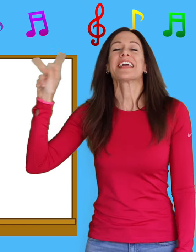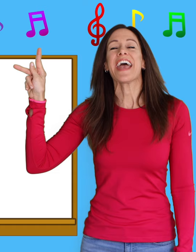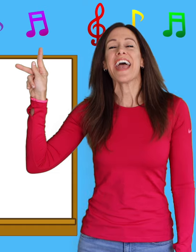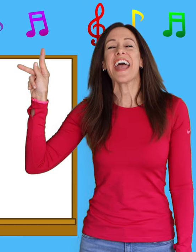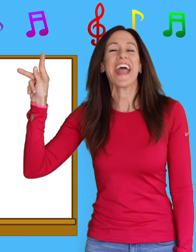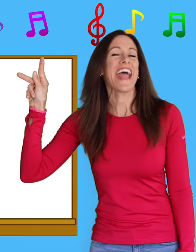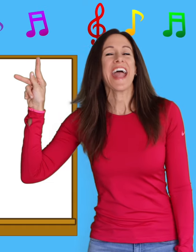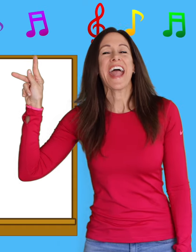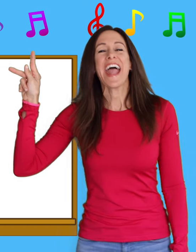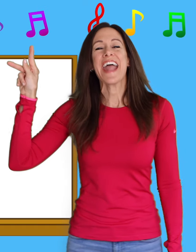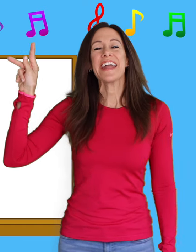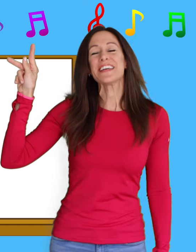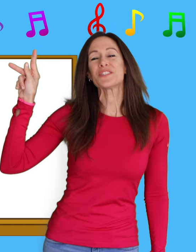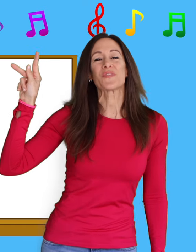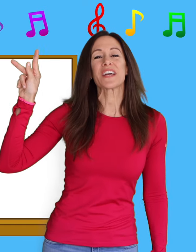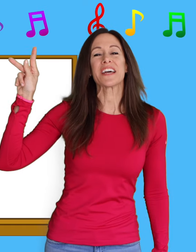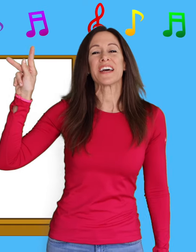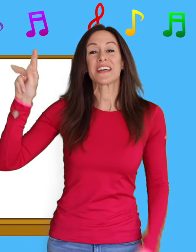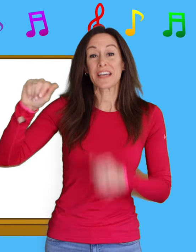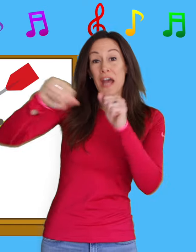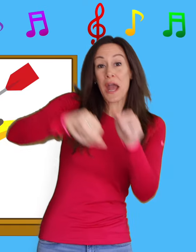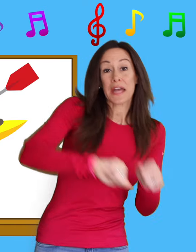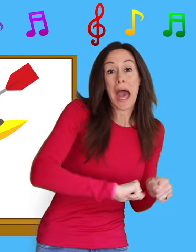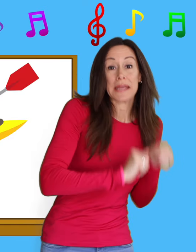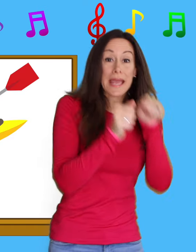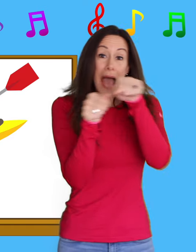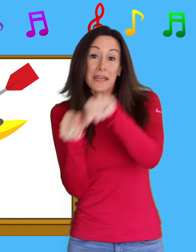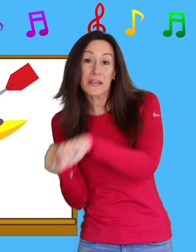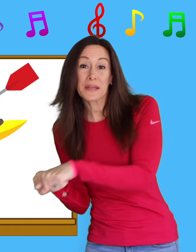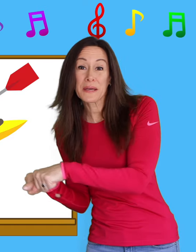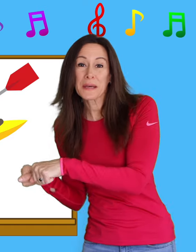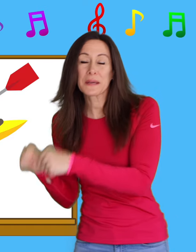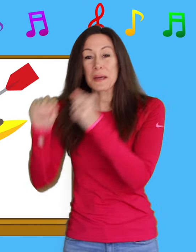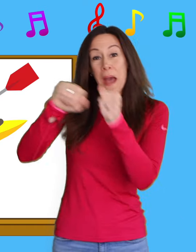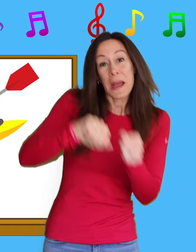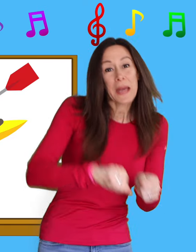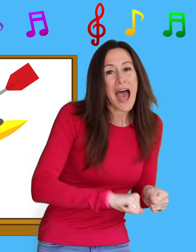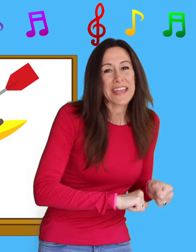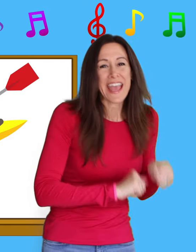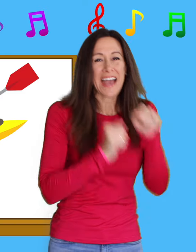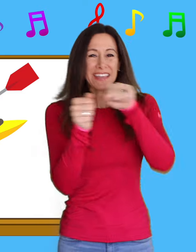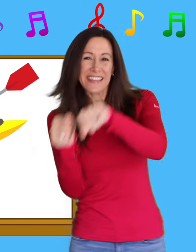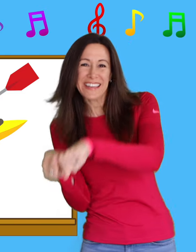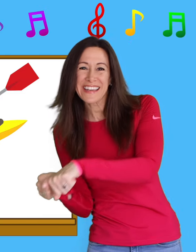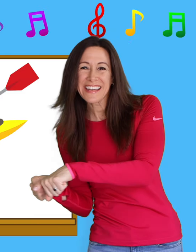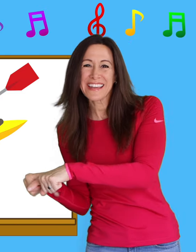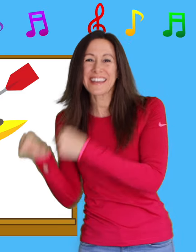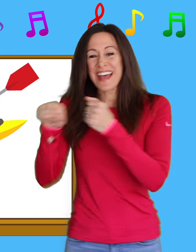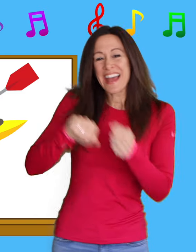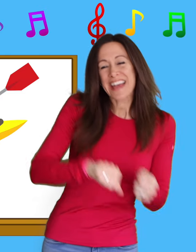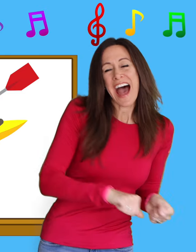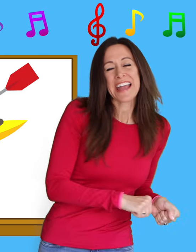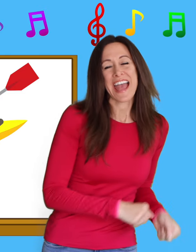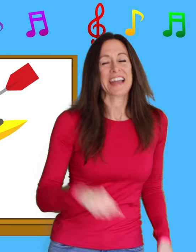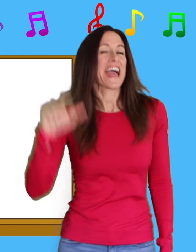K is for k-k-kayak, k-k-kayak, k-k-kayak.